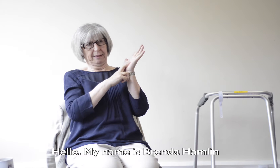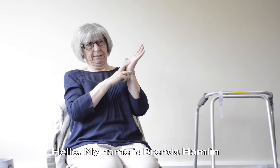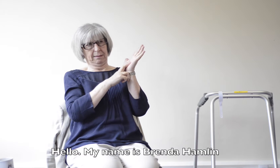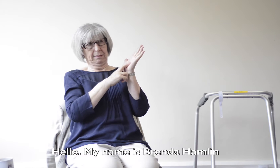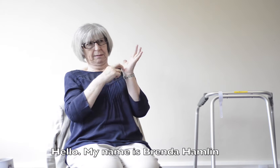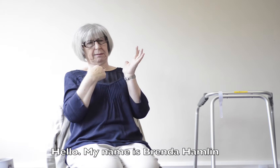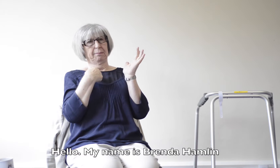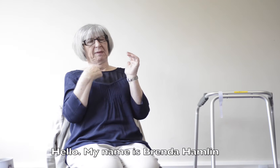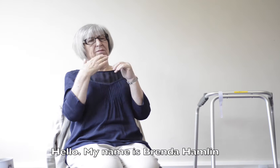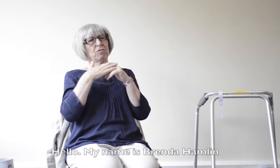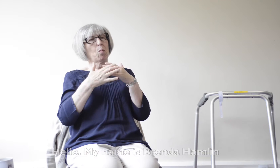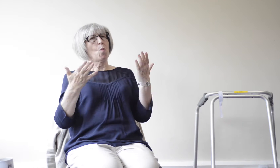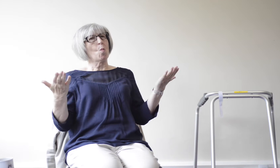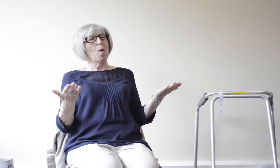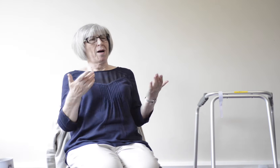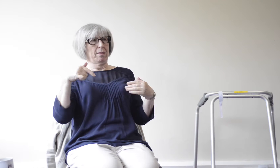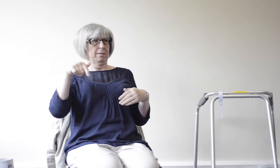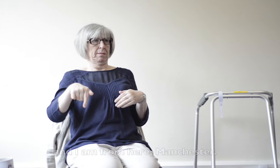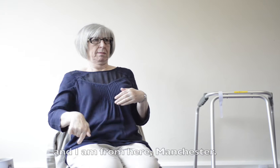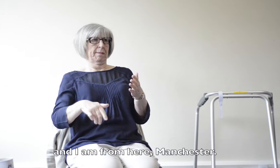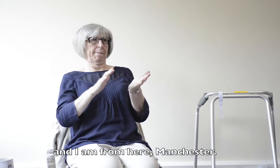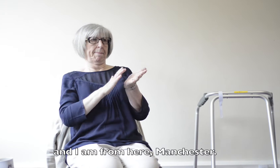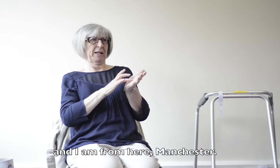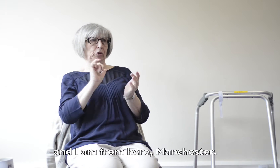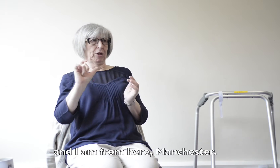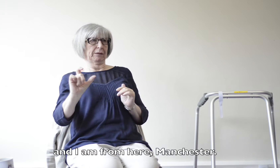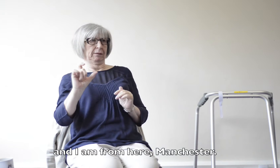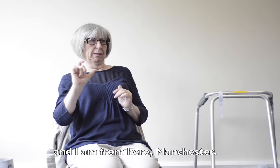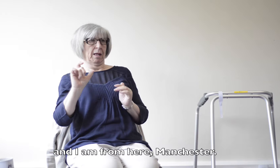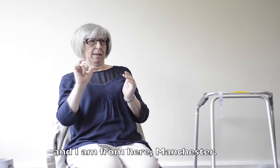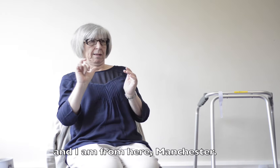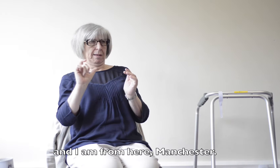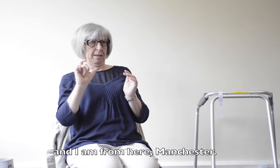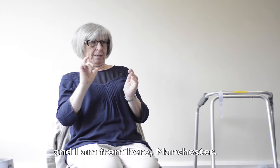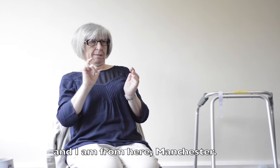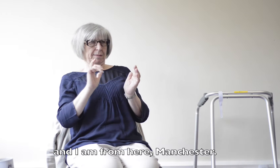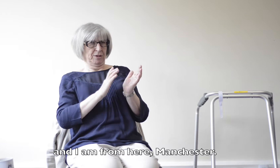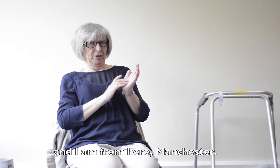and I am from here, Manchester.